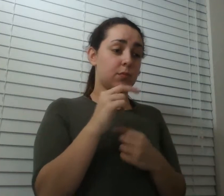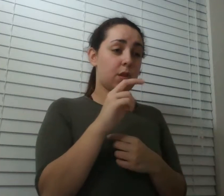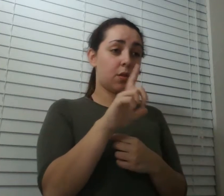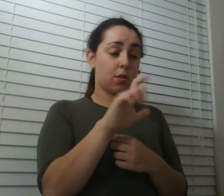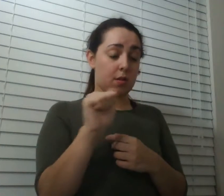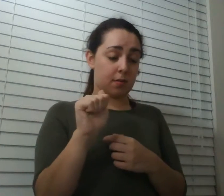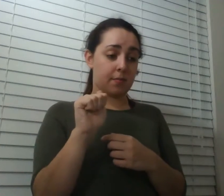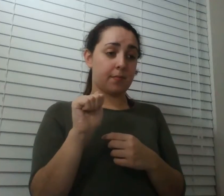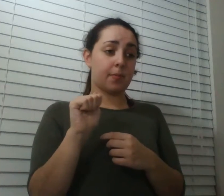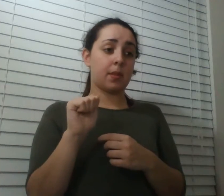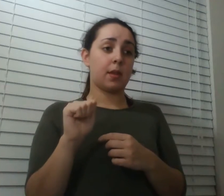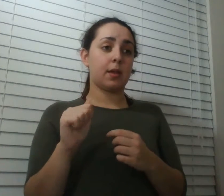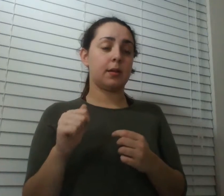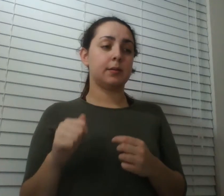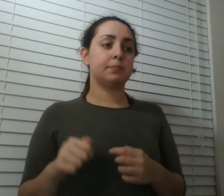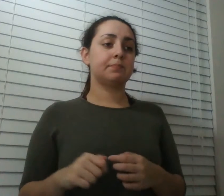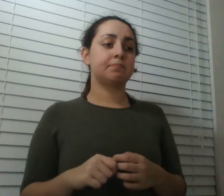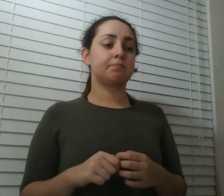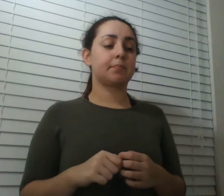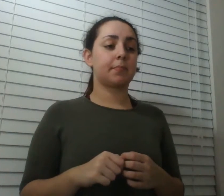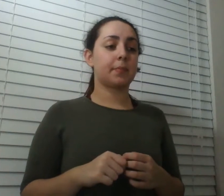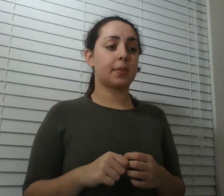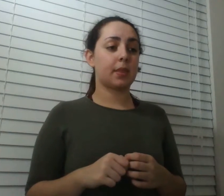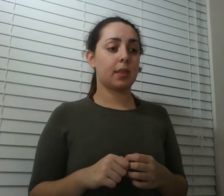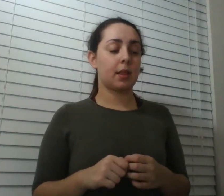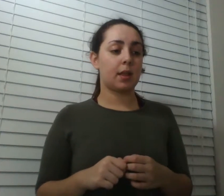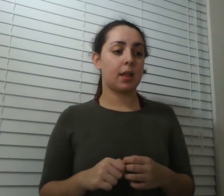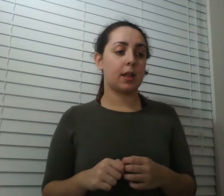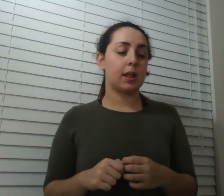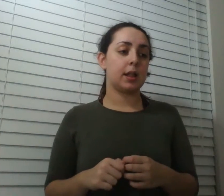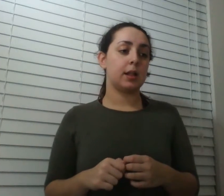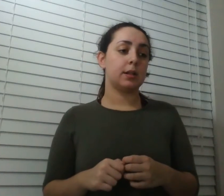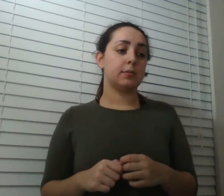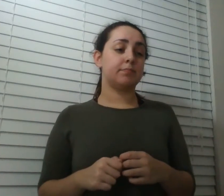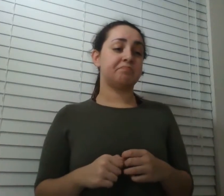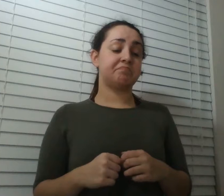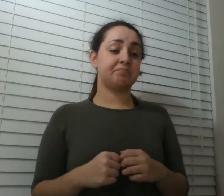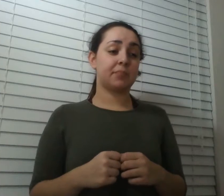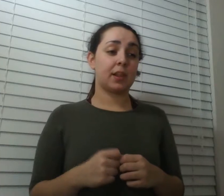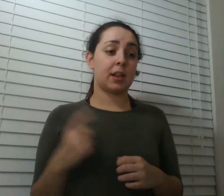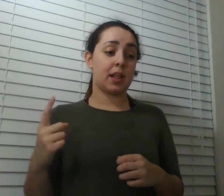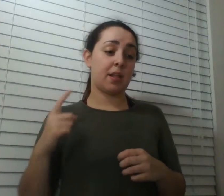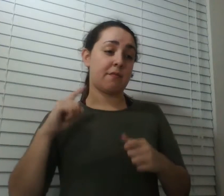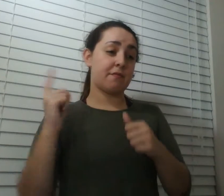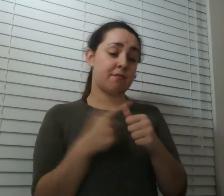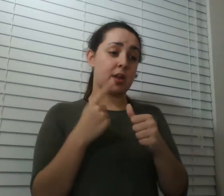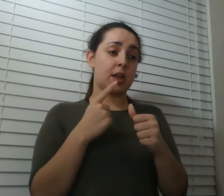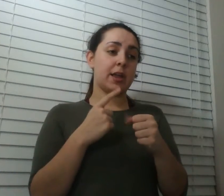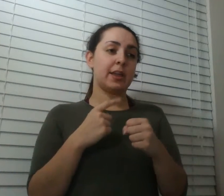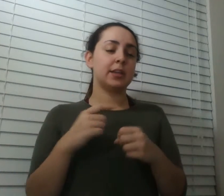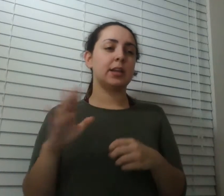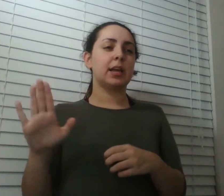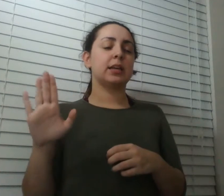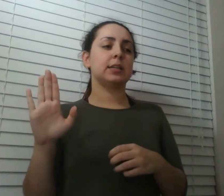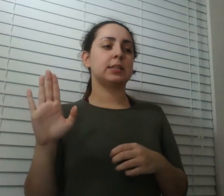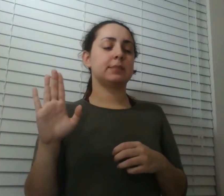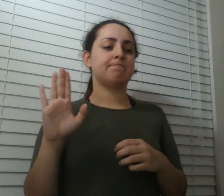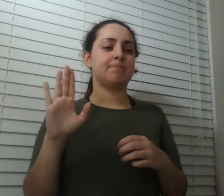is he takes lafarge's attitude on violence violence is the baseline strategy for most encounters between and indeed within